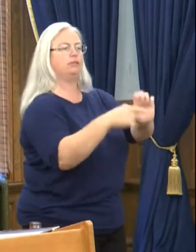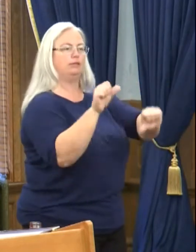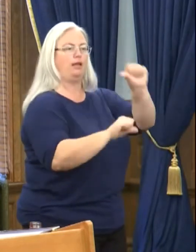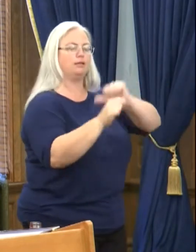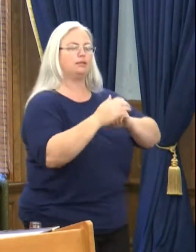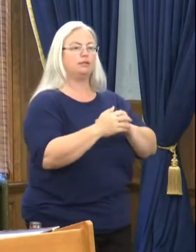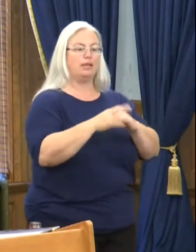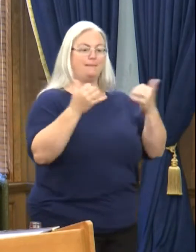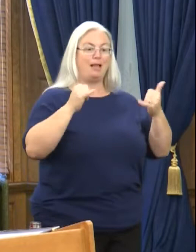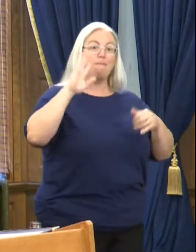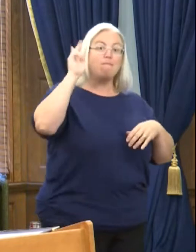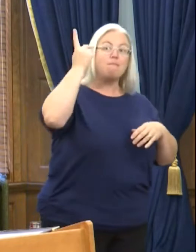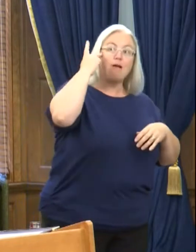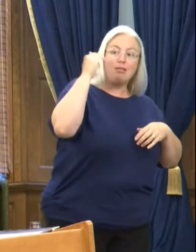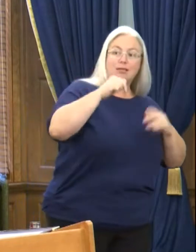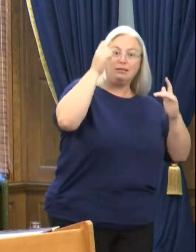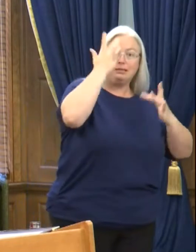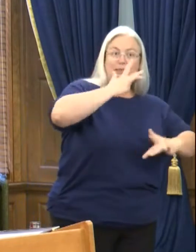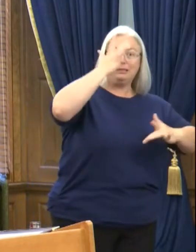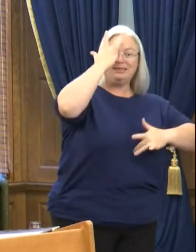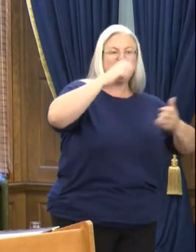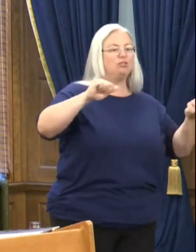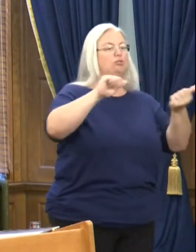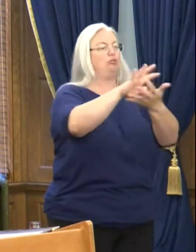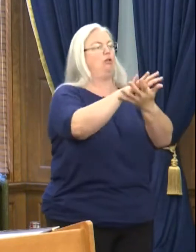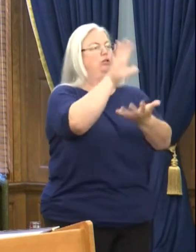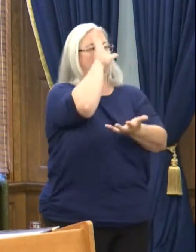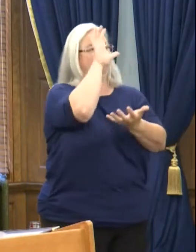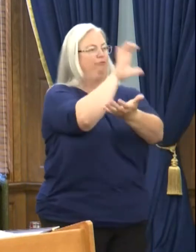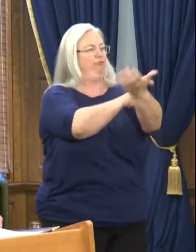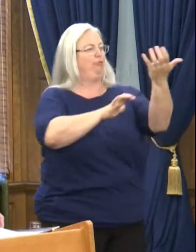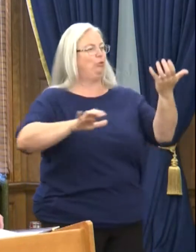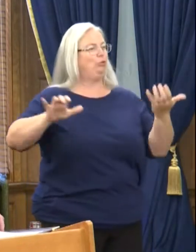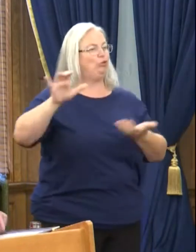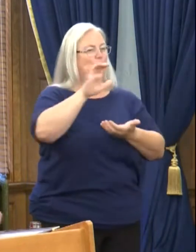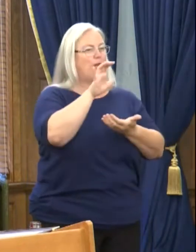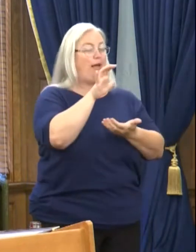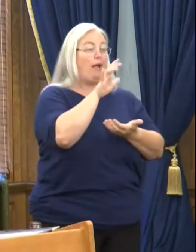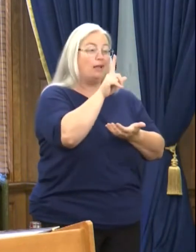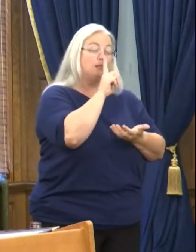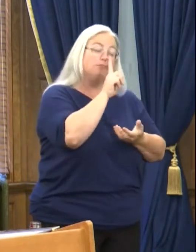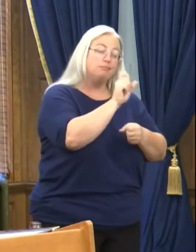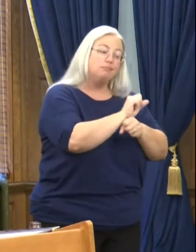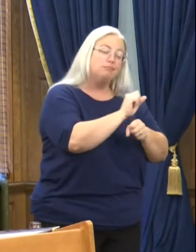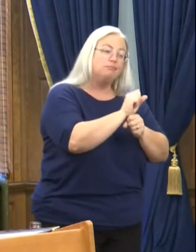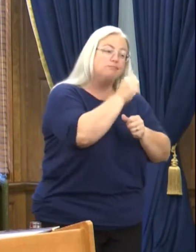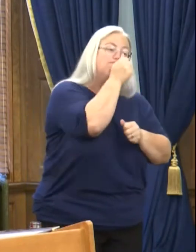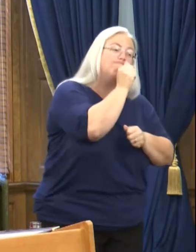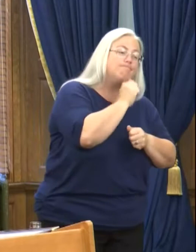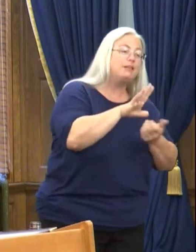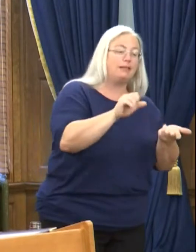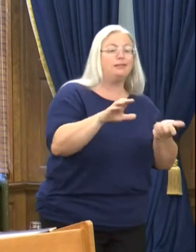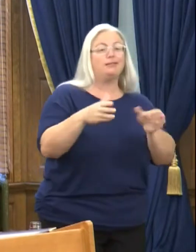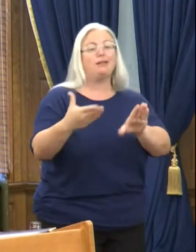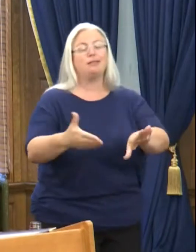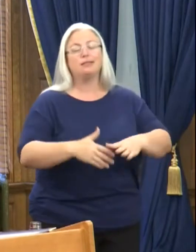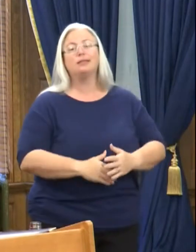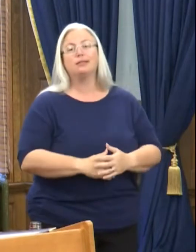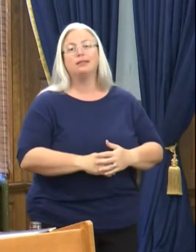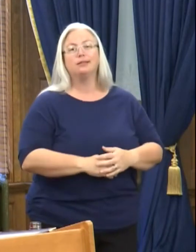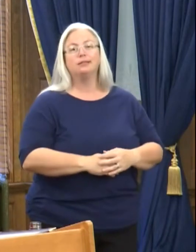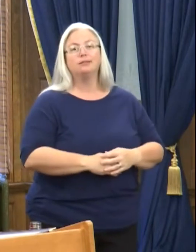disease has caused confusion and ultimately suffering and death. We know that